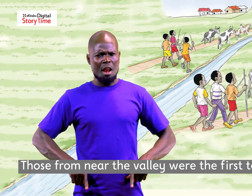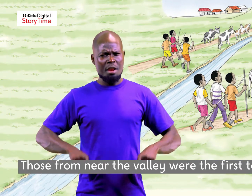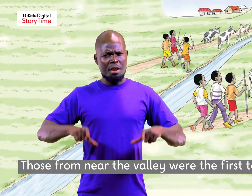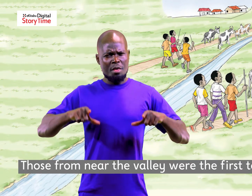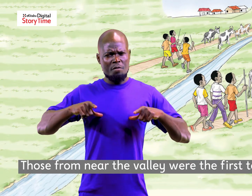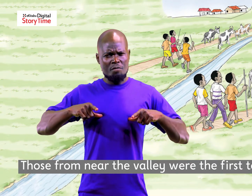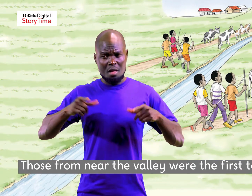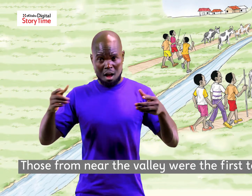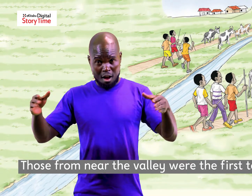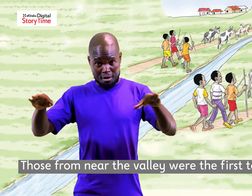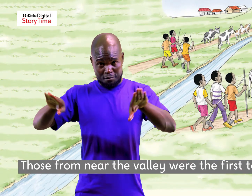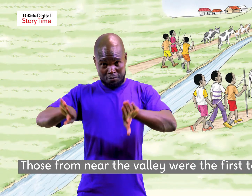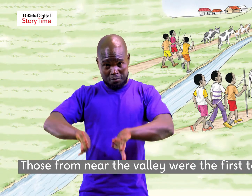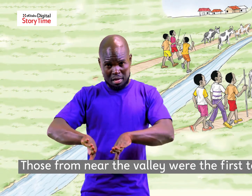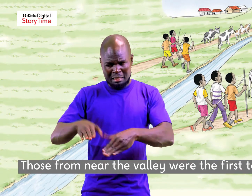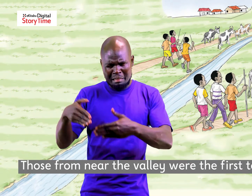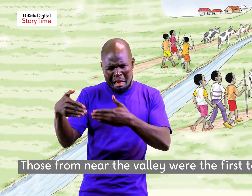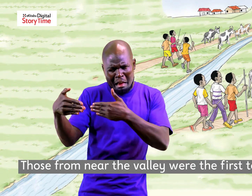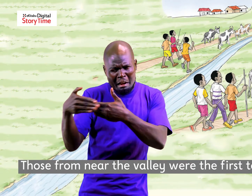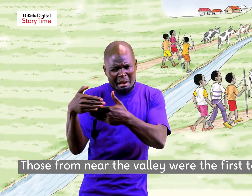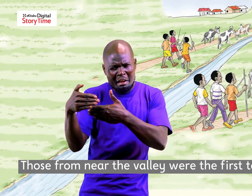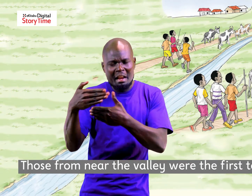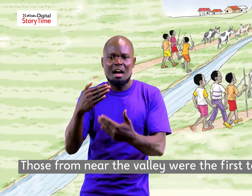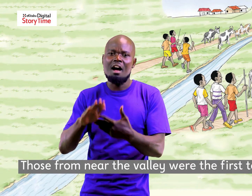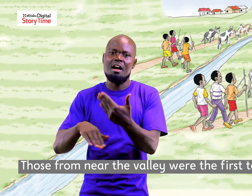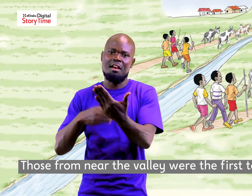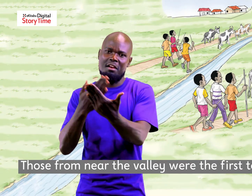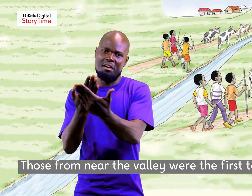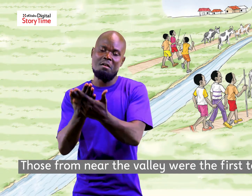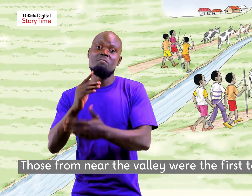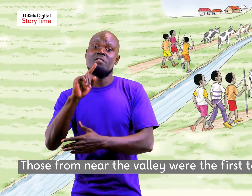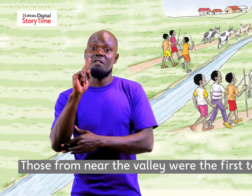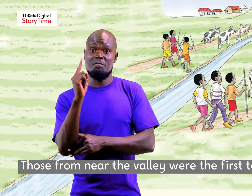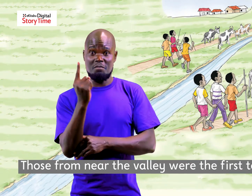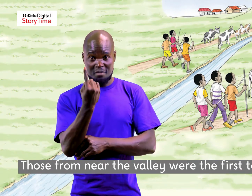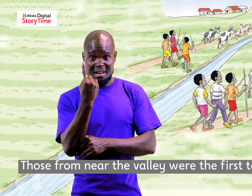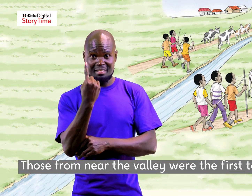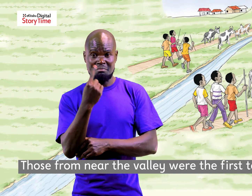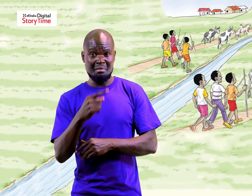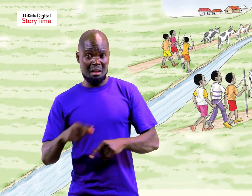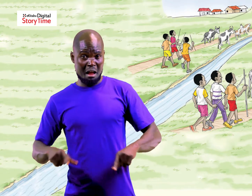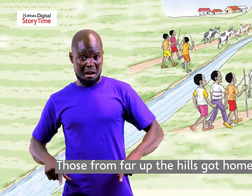those from near the valley were the first to get home